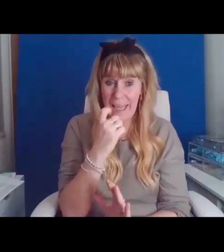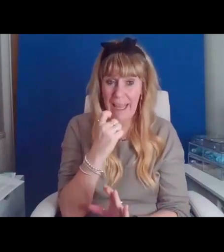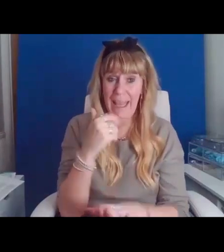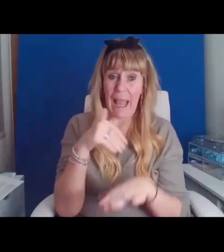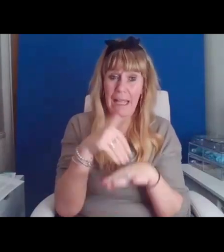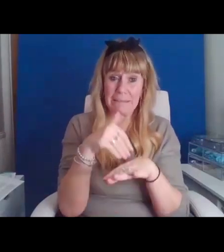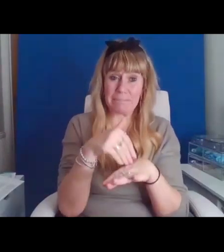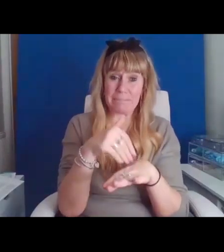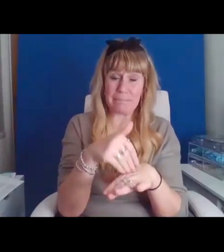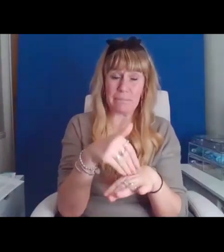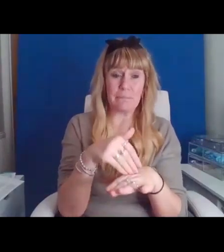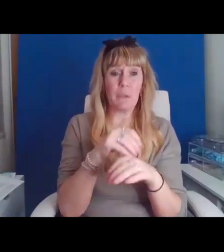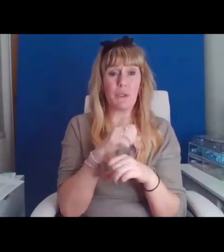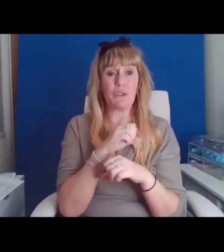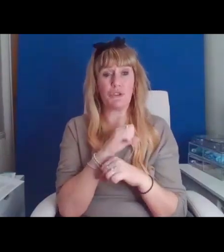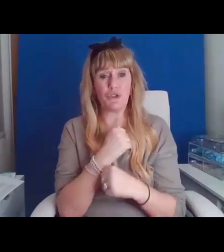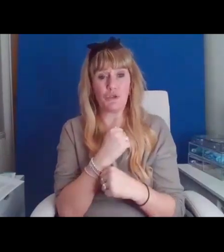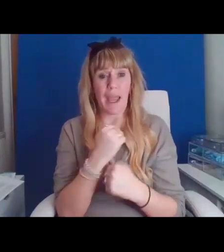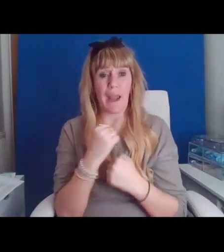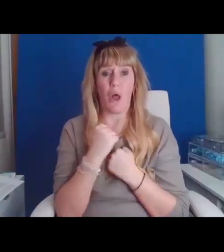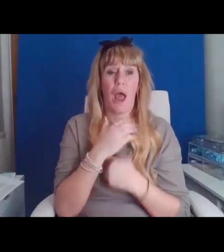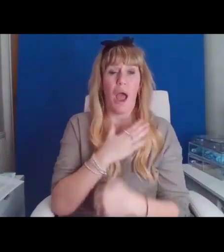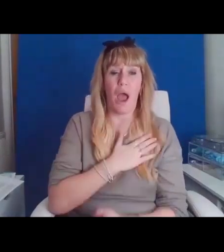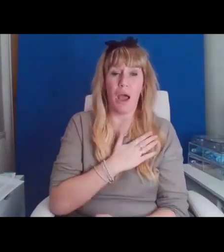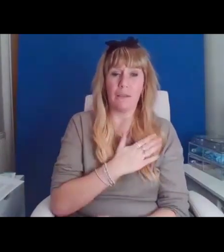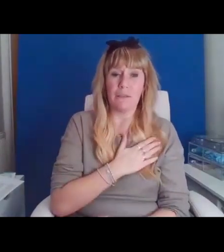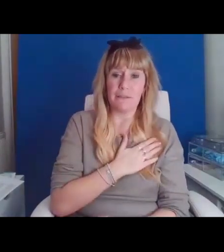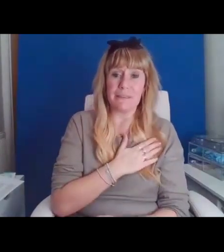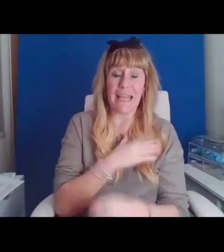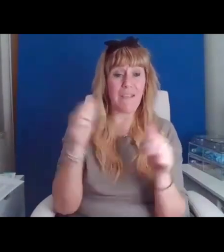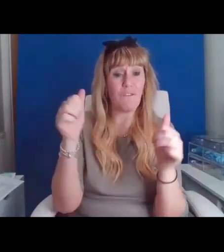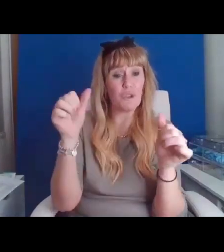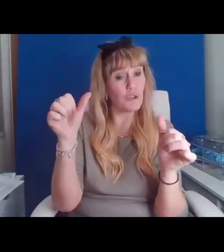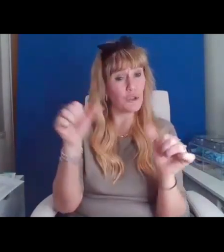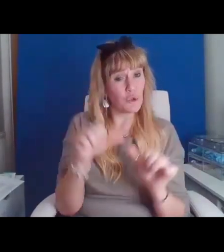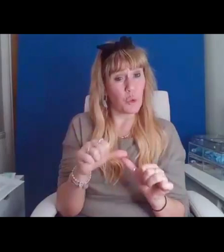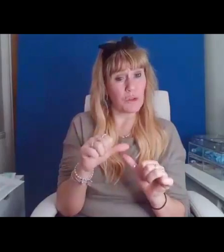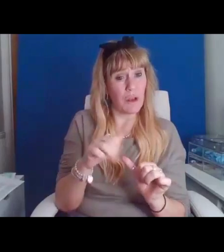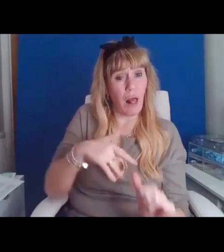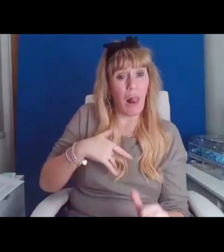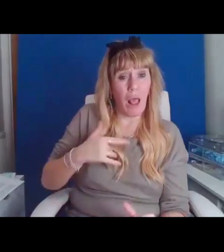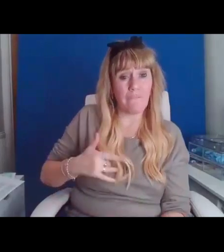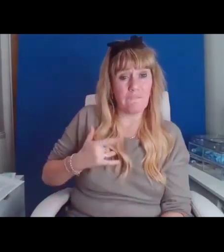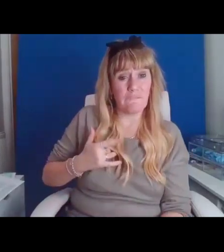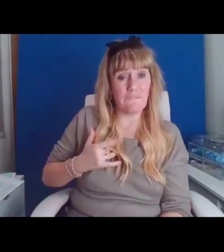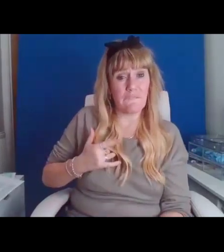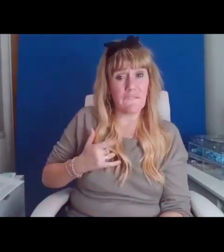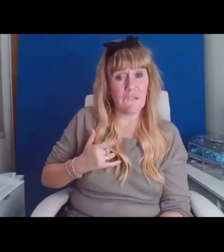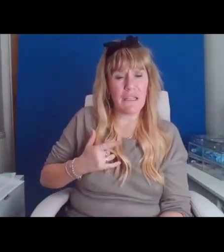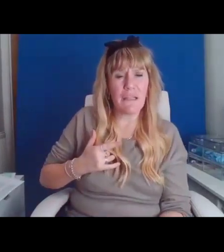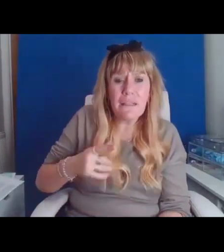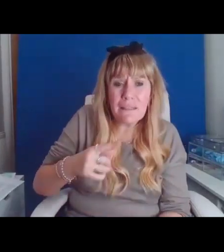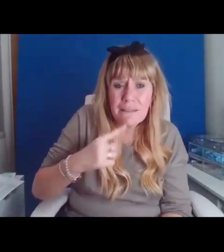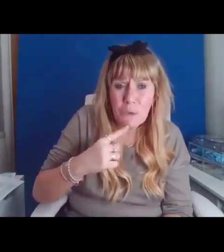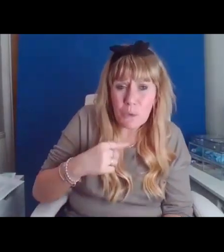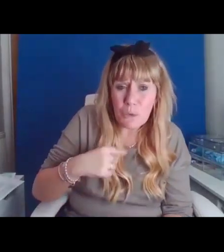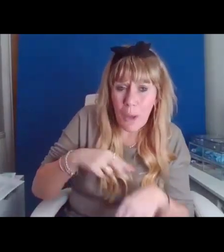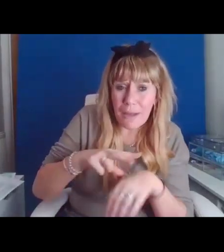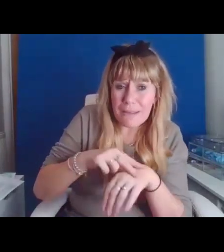put a strain on our hearts, even shorten our lives. Didn't your doctor mention that?